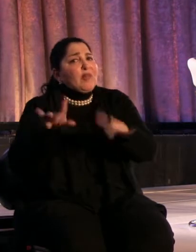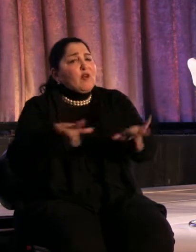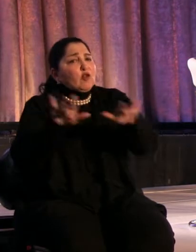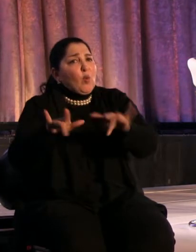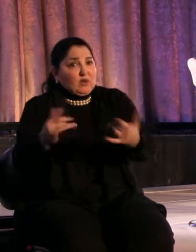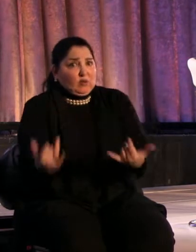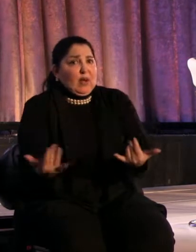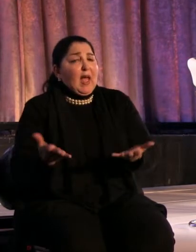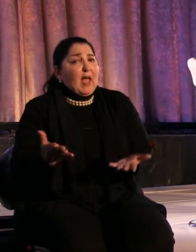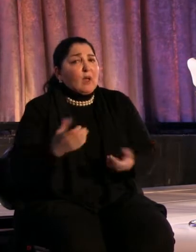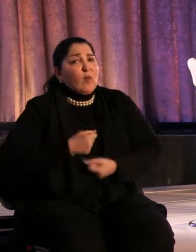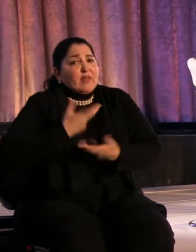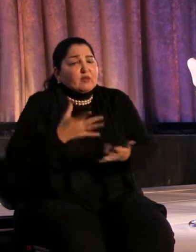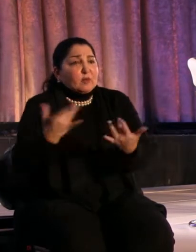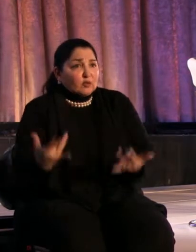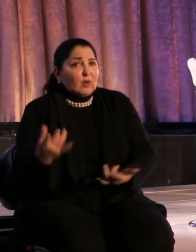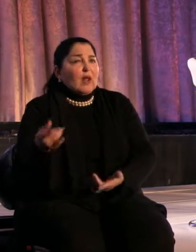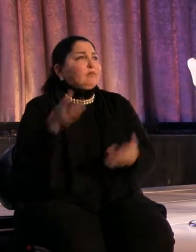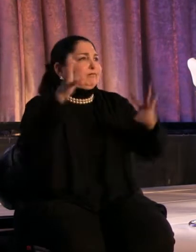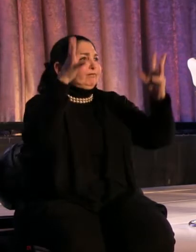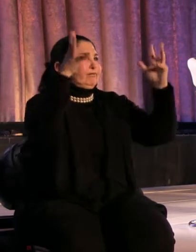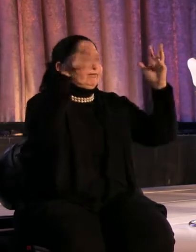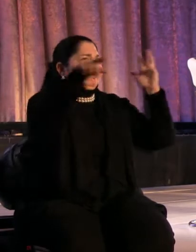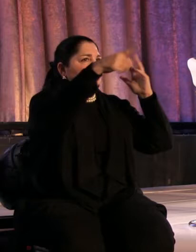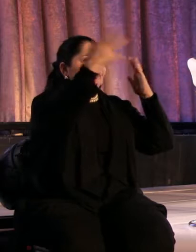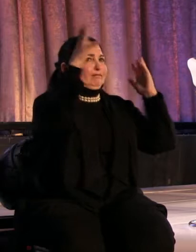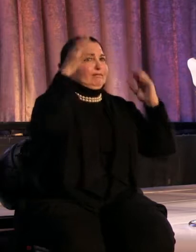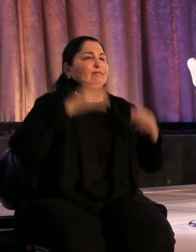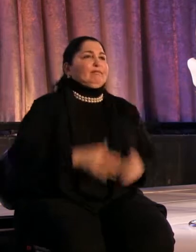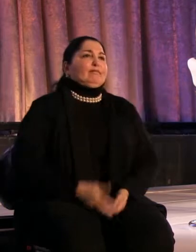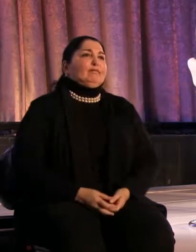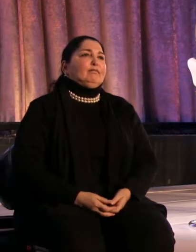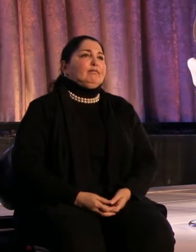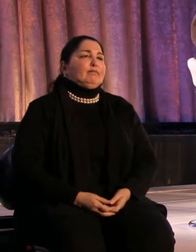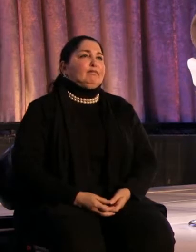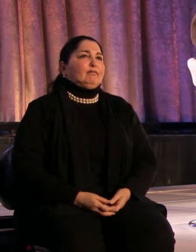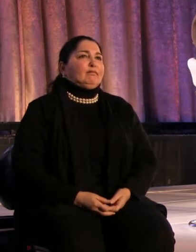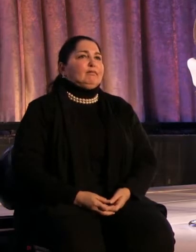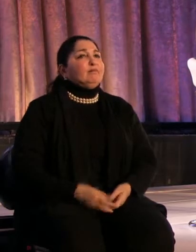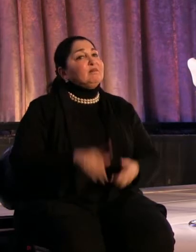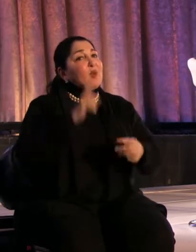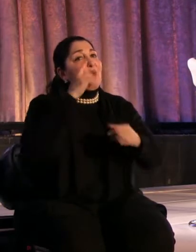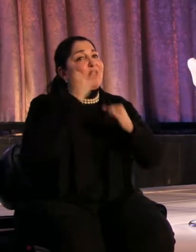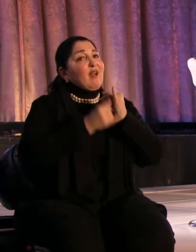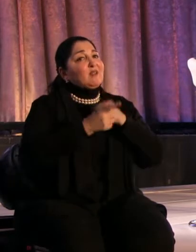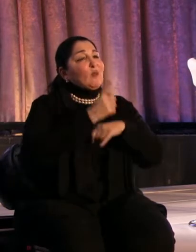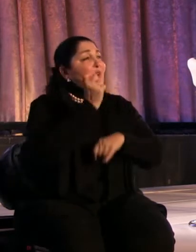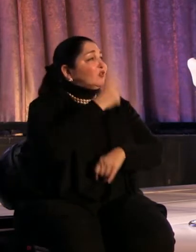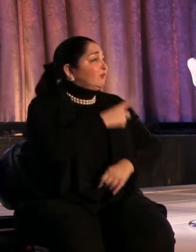Thank you. We have time for one more question.